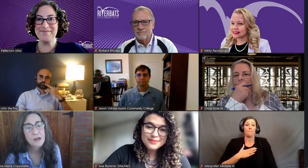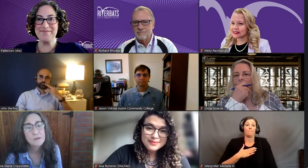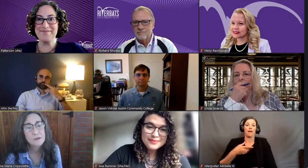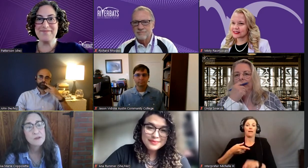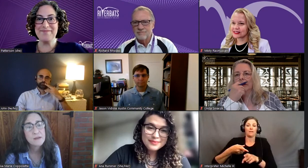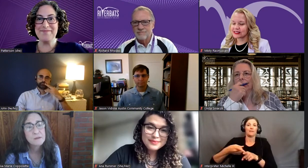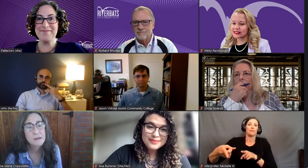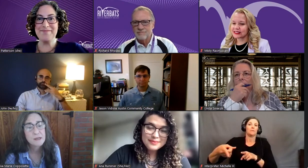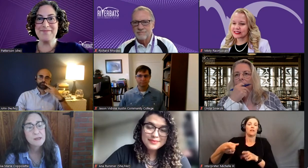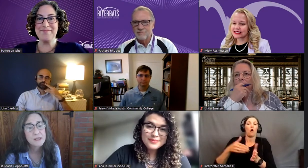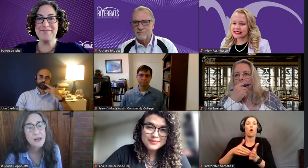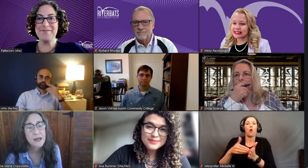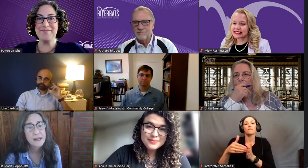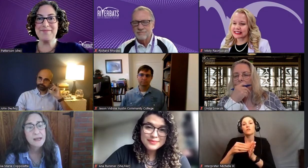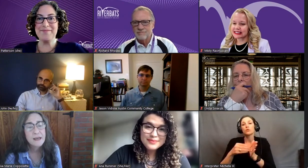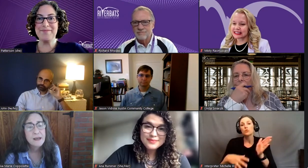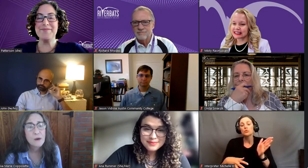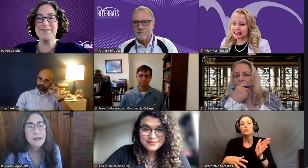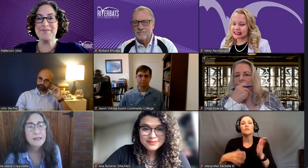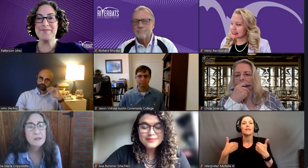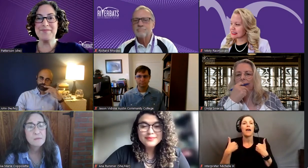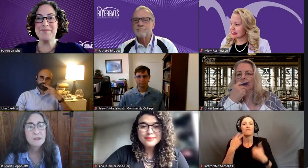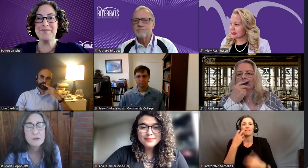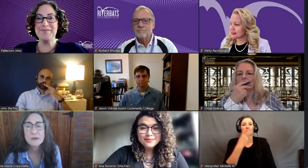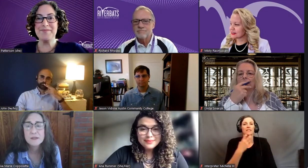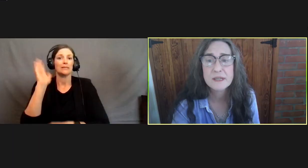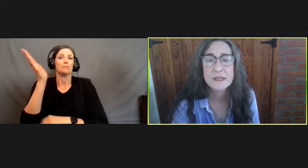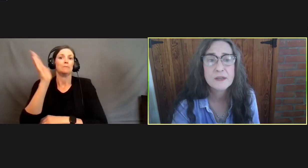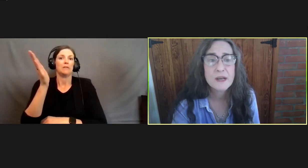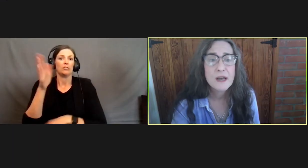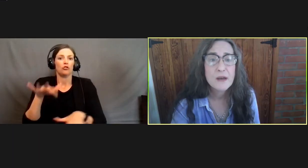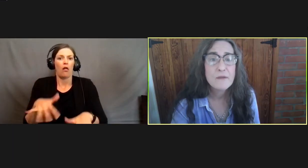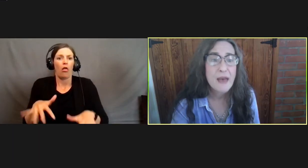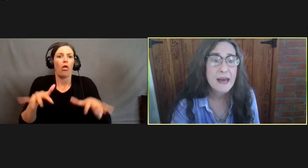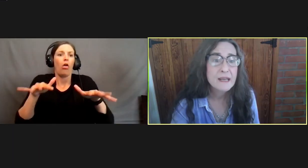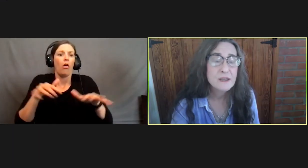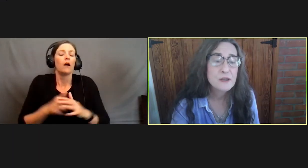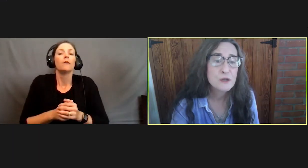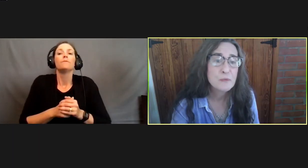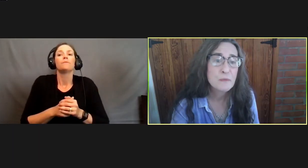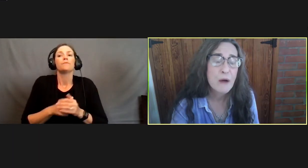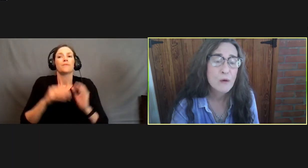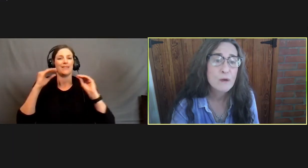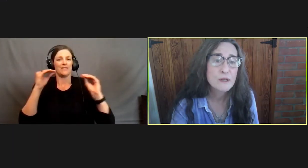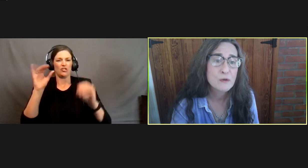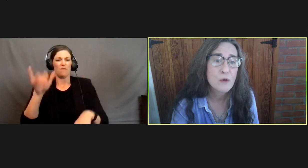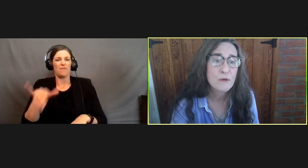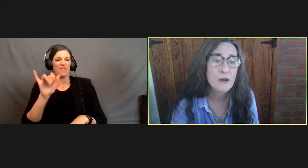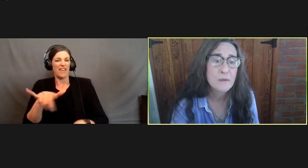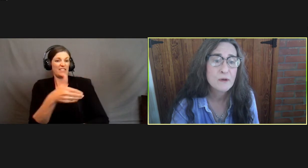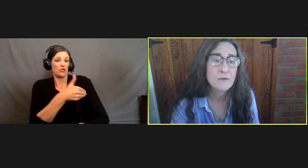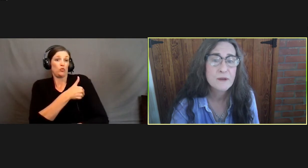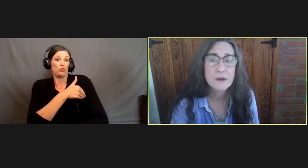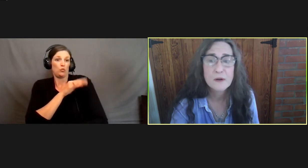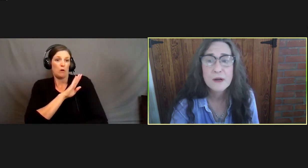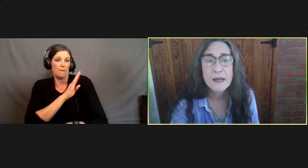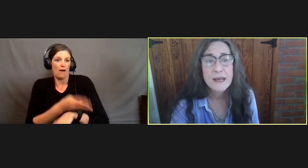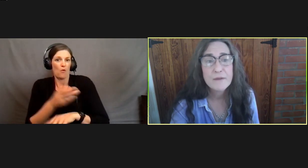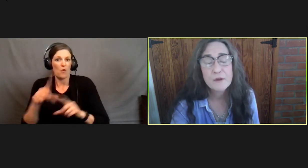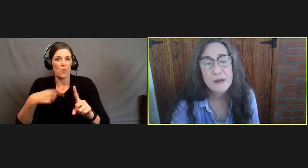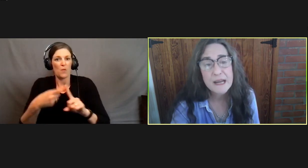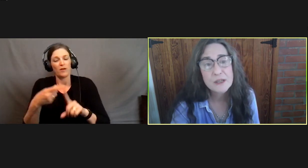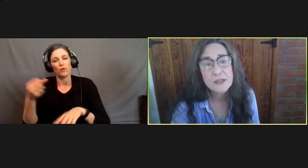oftentimes students have speech anxiety. And what I teach my students is that is a superpower once you overcome your fear.